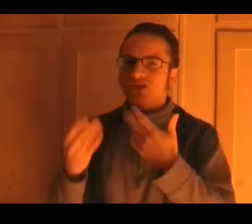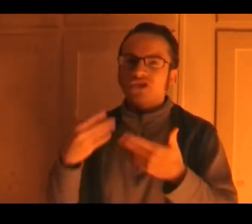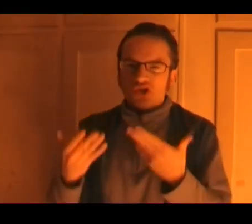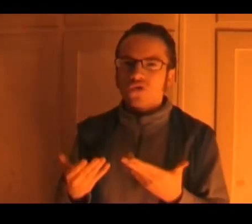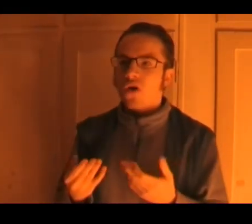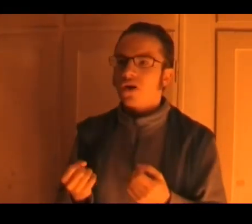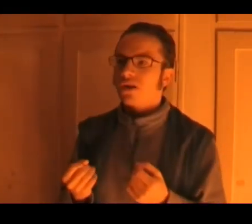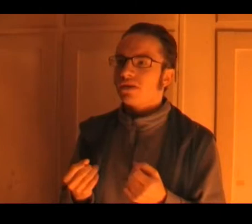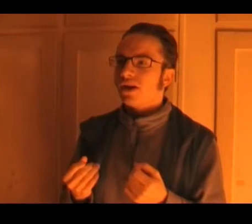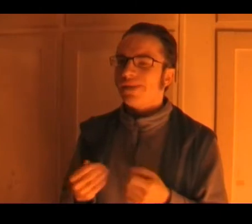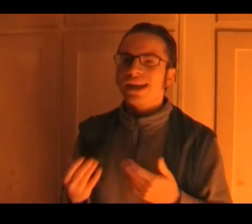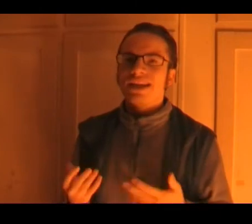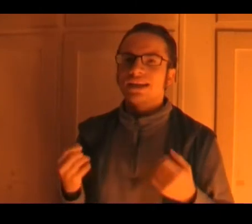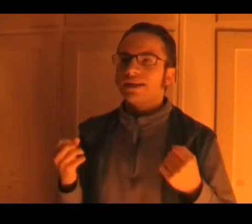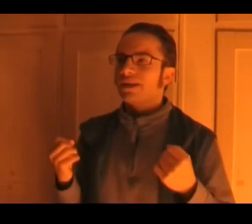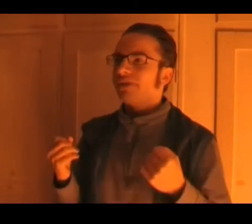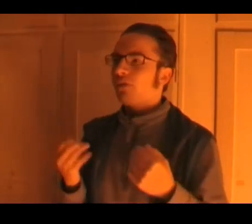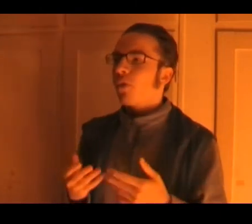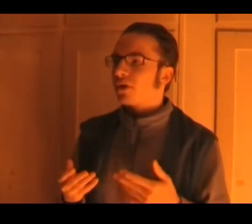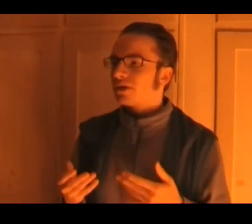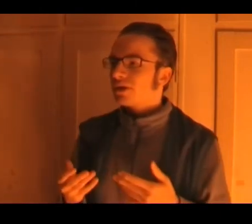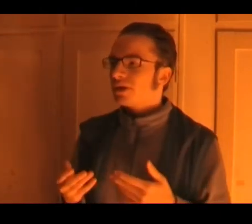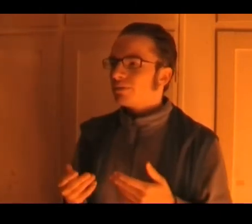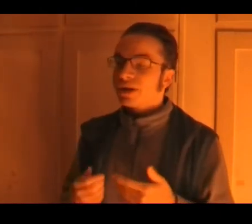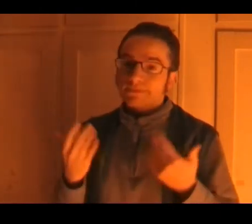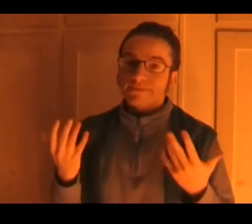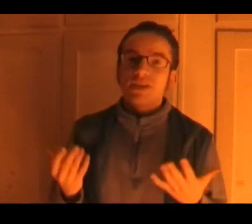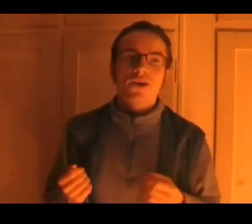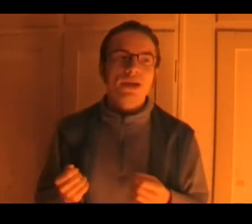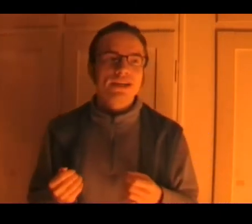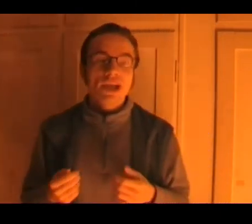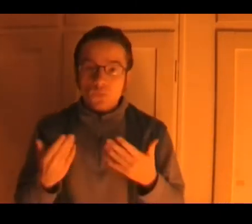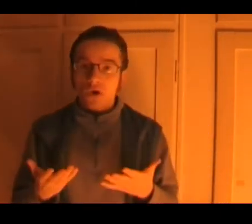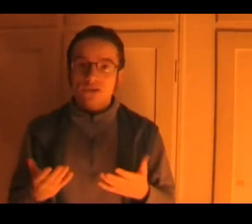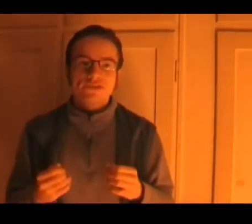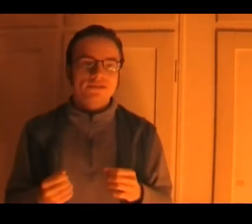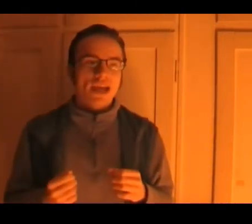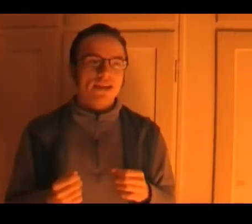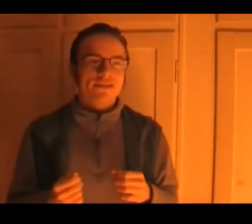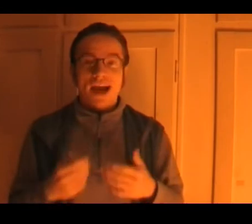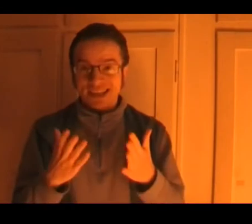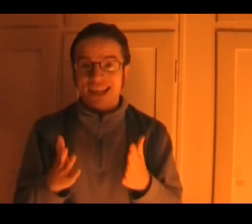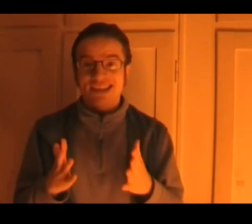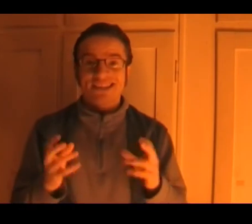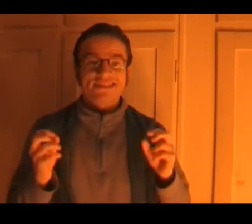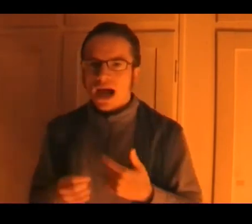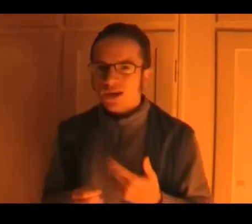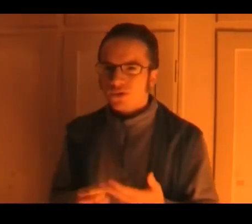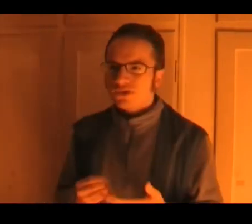strong of an ending uh for but you know it it works and i did like it i also